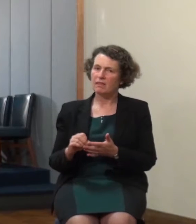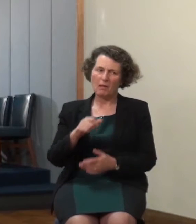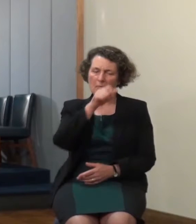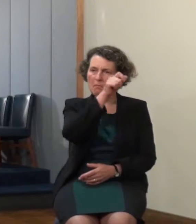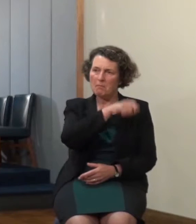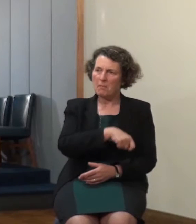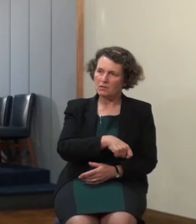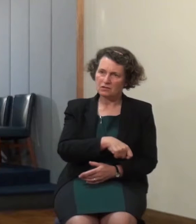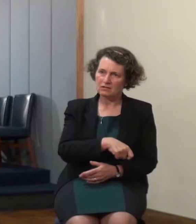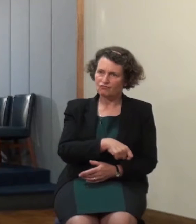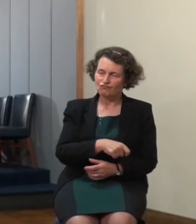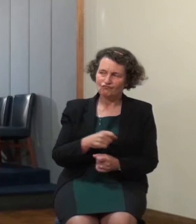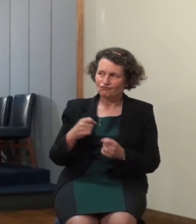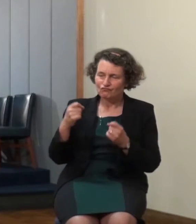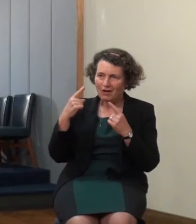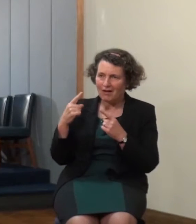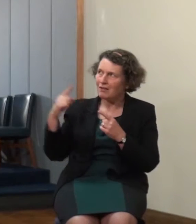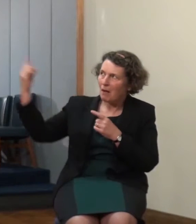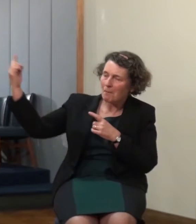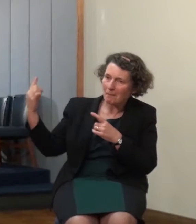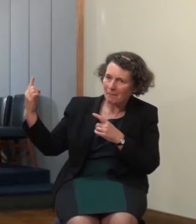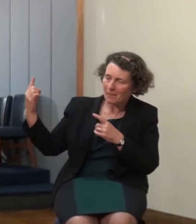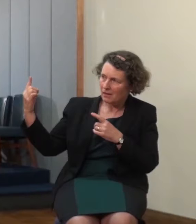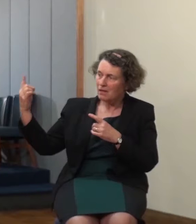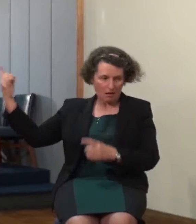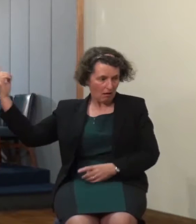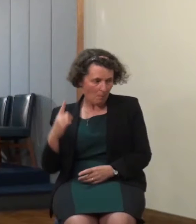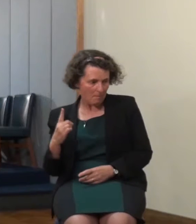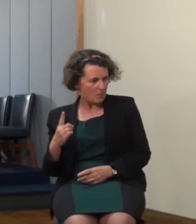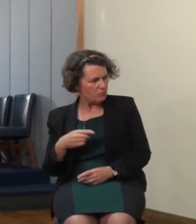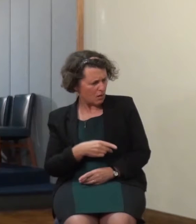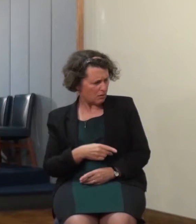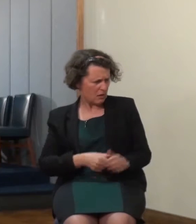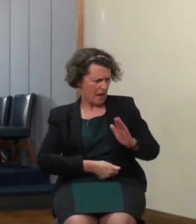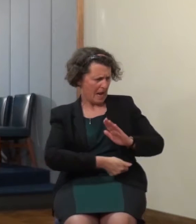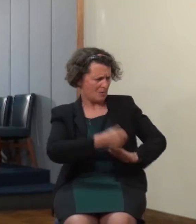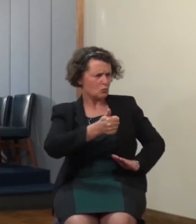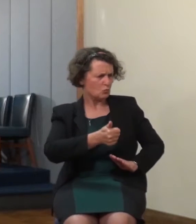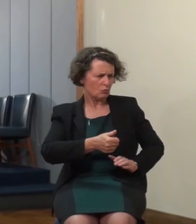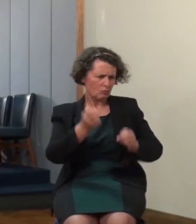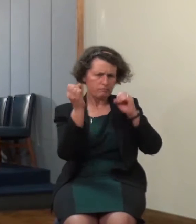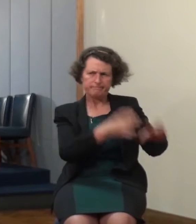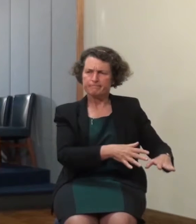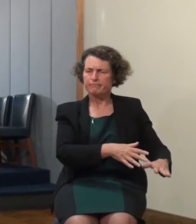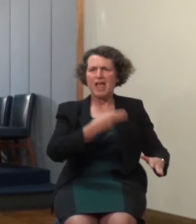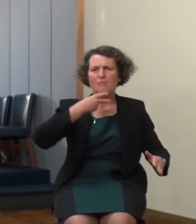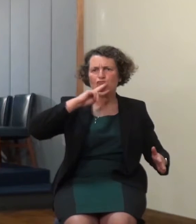verse 51 and shall cut him asunder and appoint him as portion with the hypocrites well because